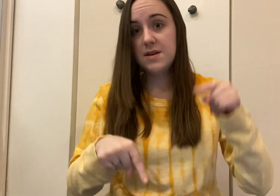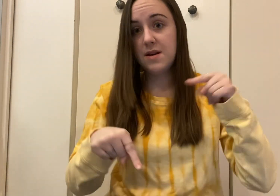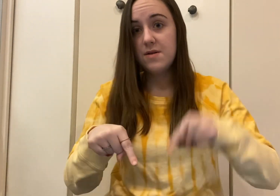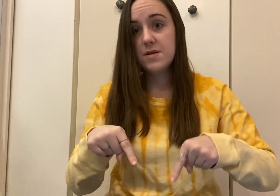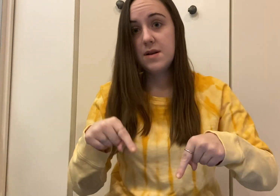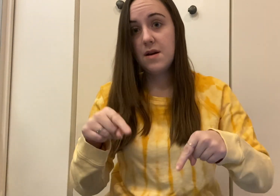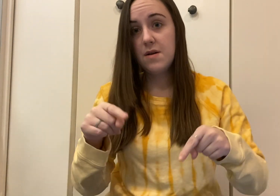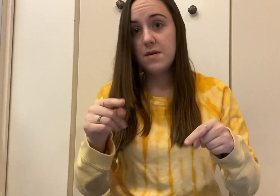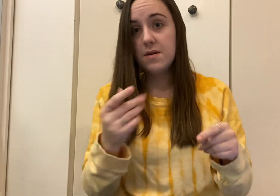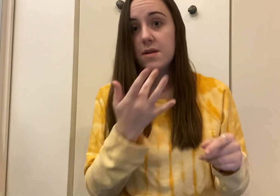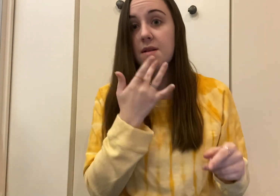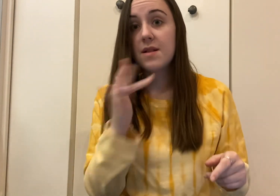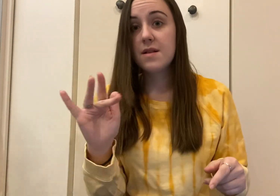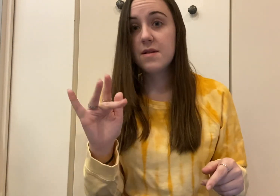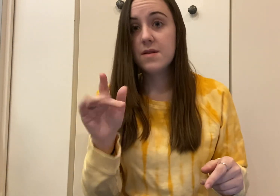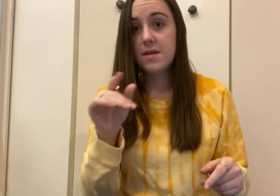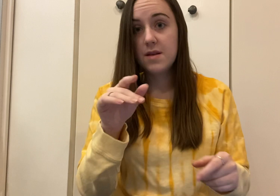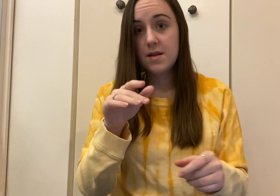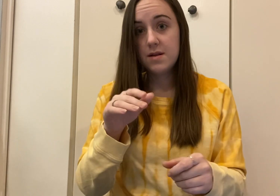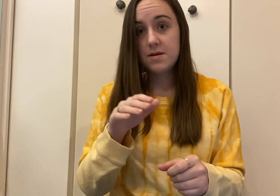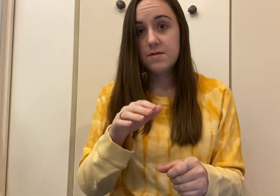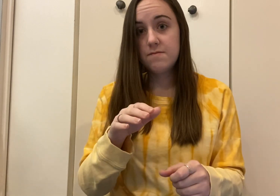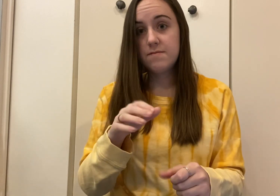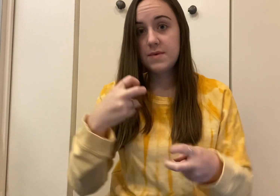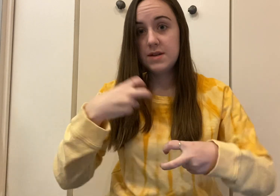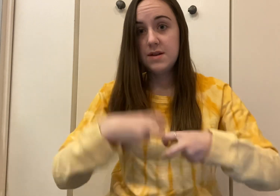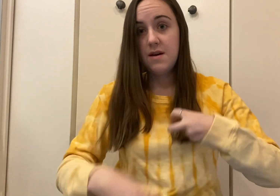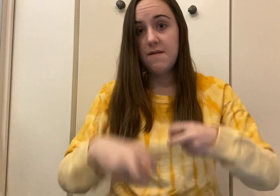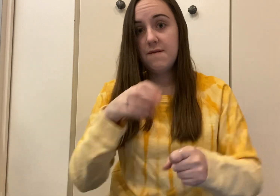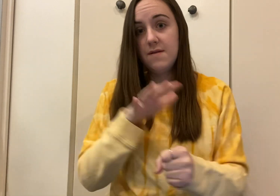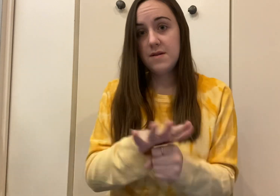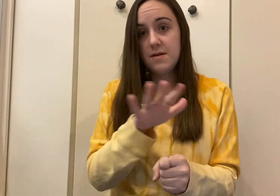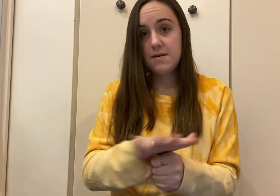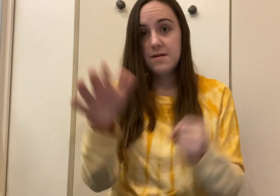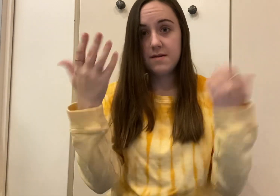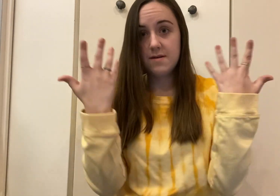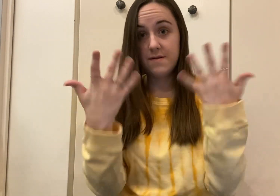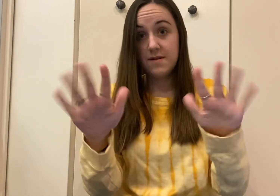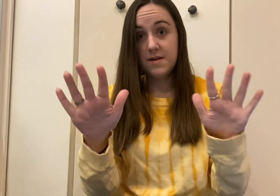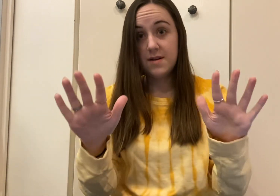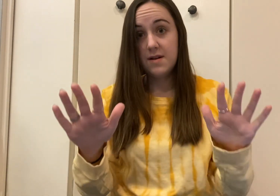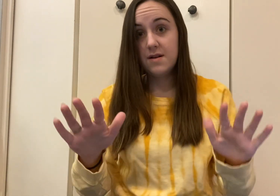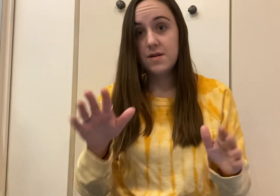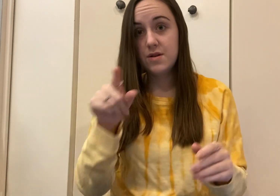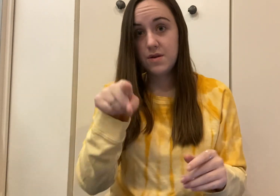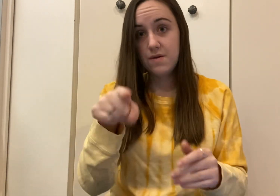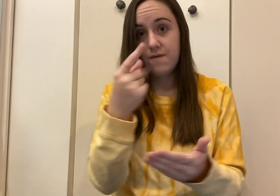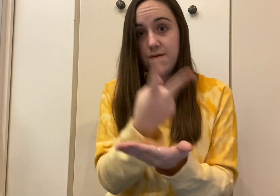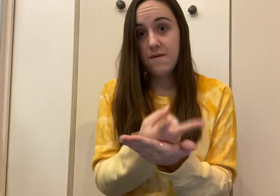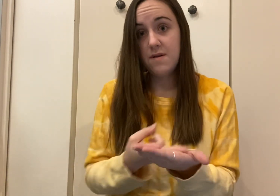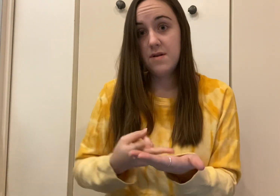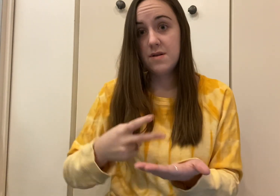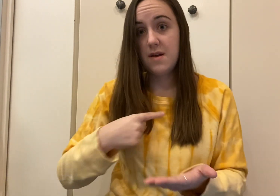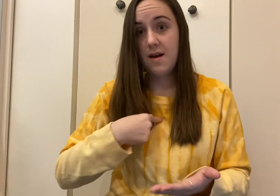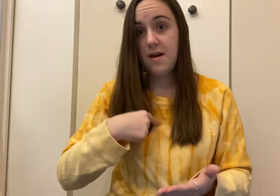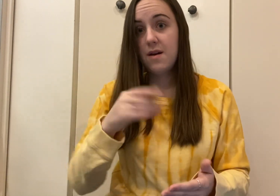tough and you've had enough When you fall down, I'ma pick you up I will be there